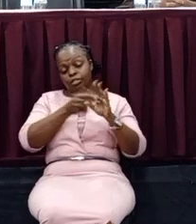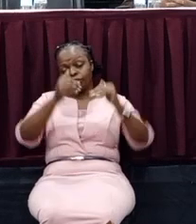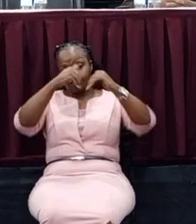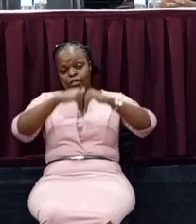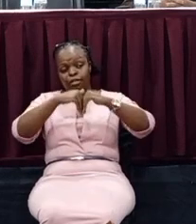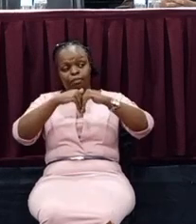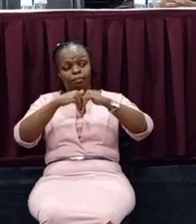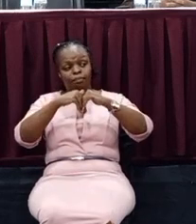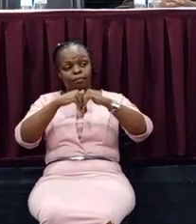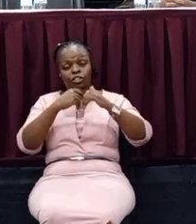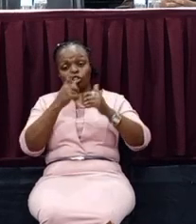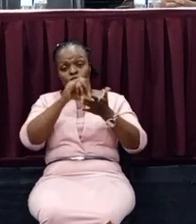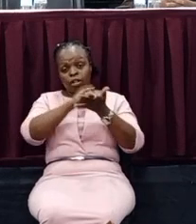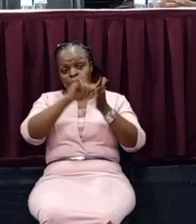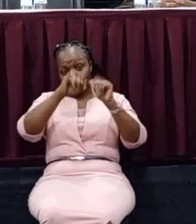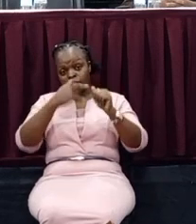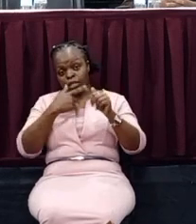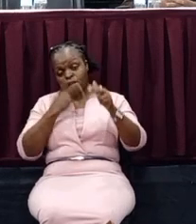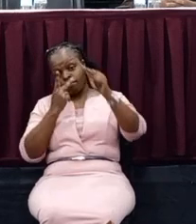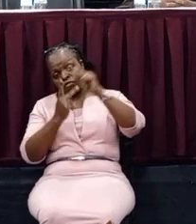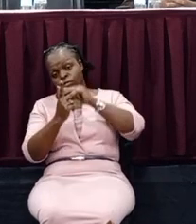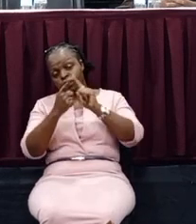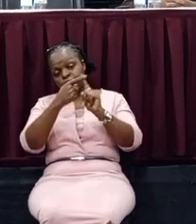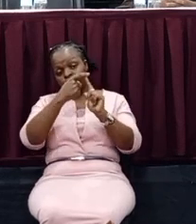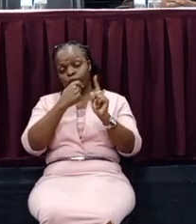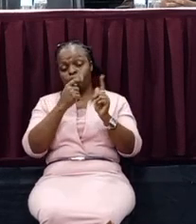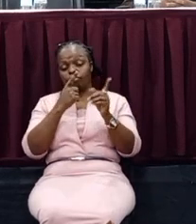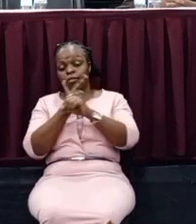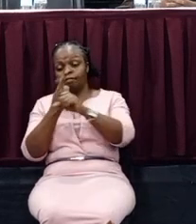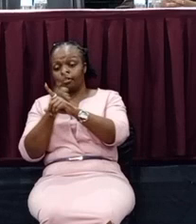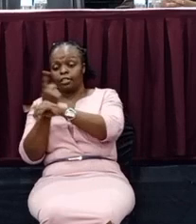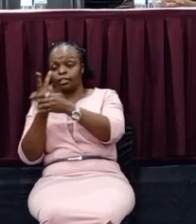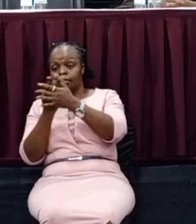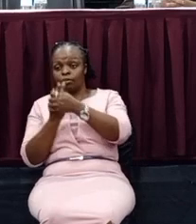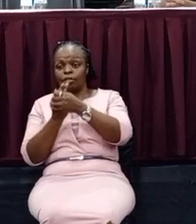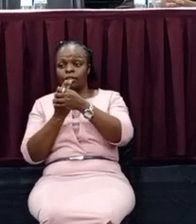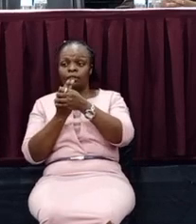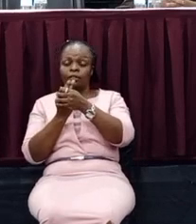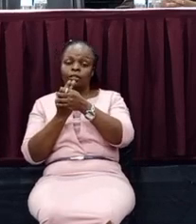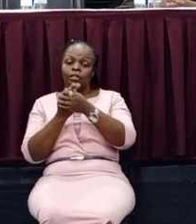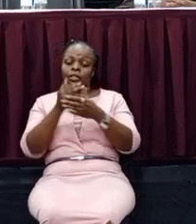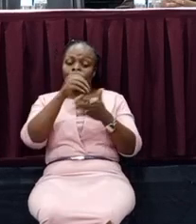so that you can have views from different stakeholders in the area of trade.